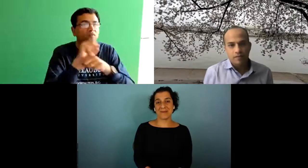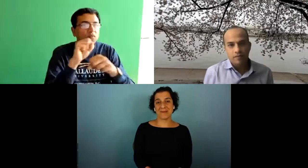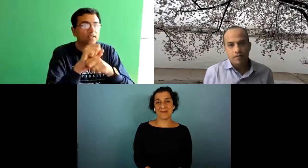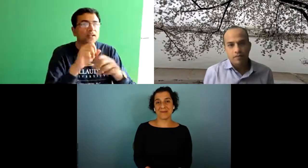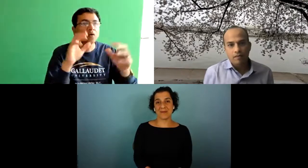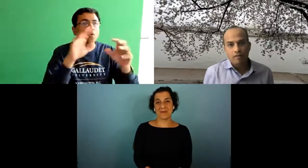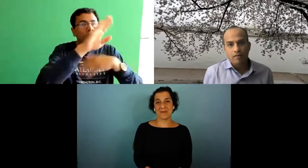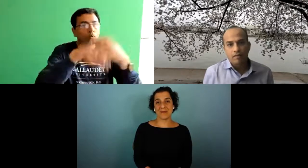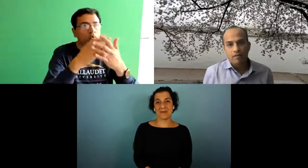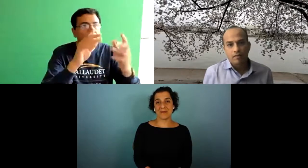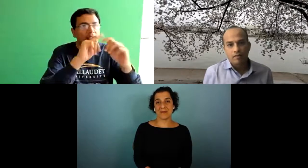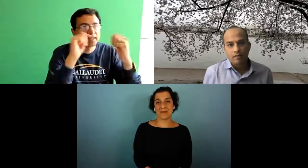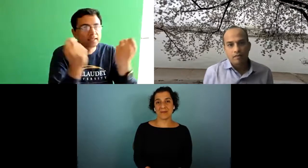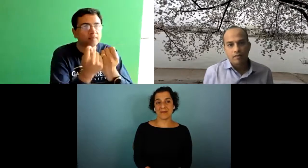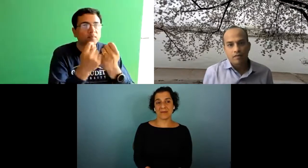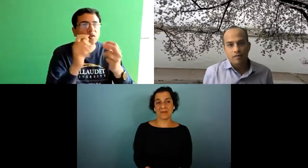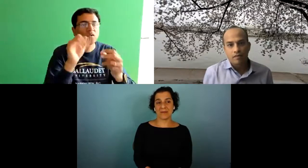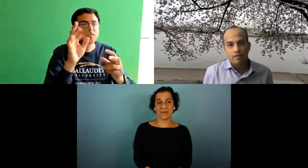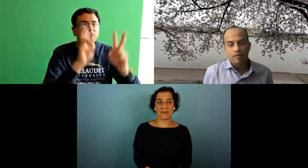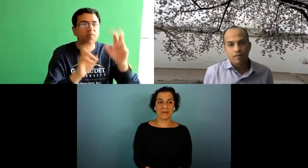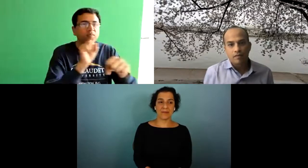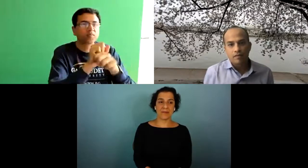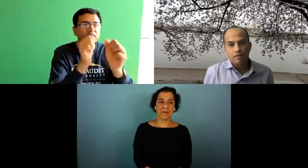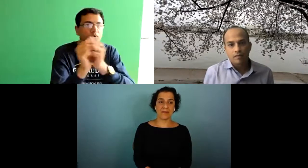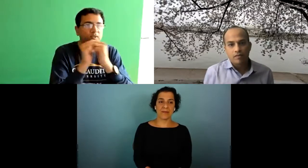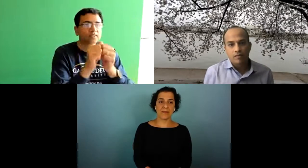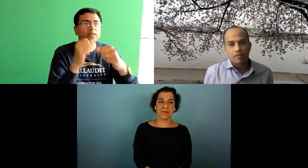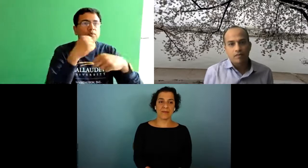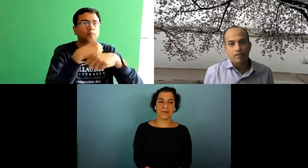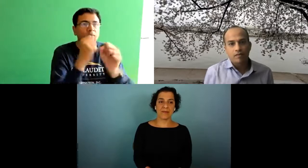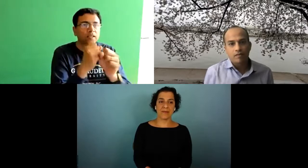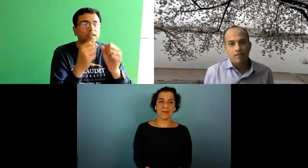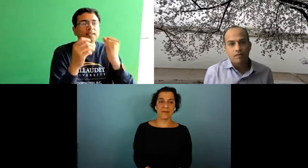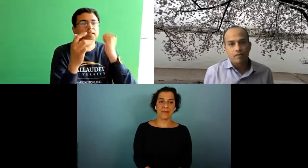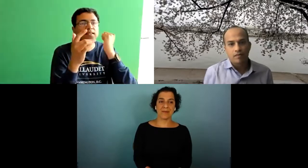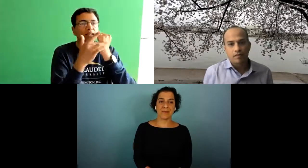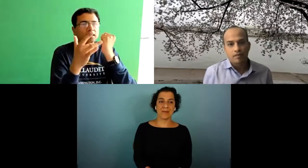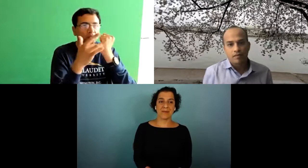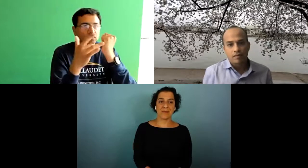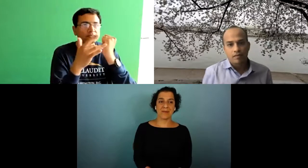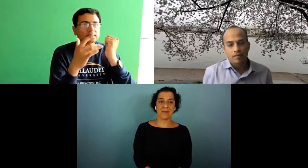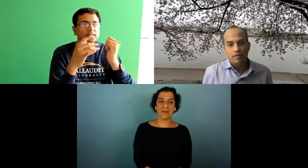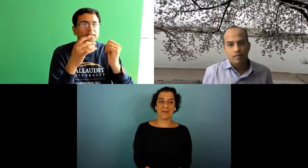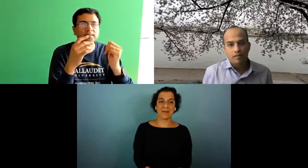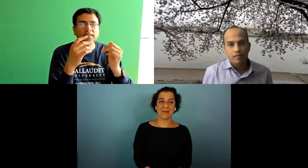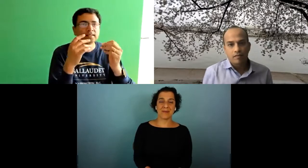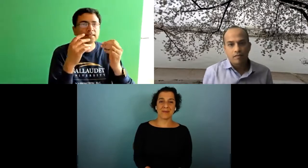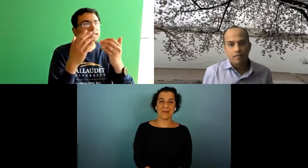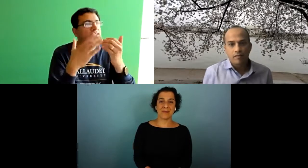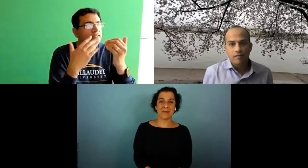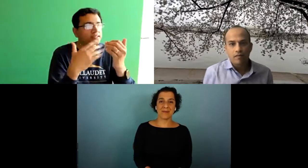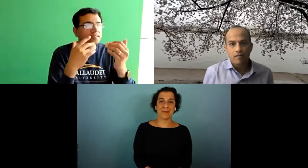it does take a lot of work and it often takes an entire team of people working together